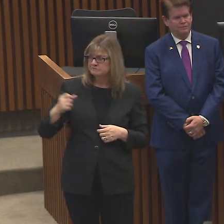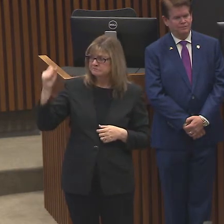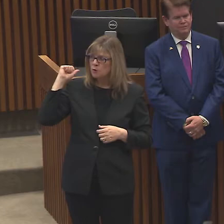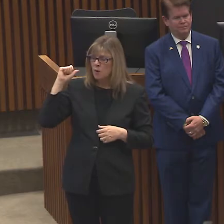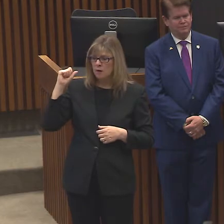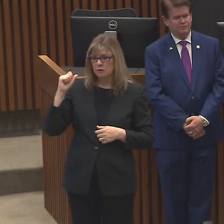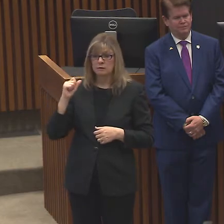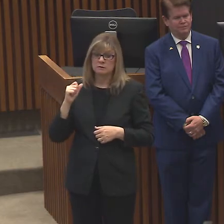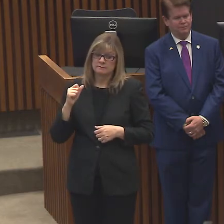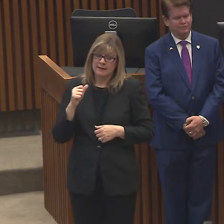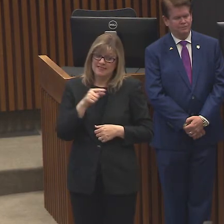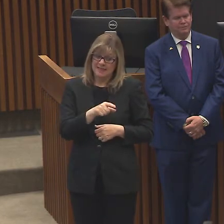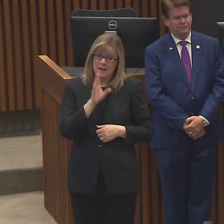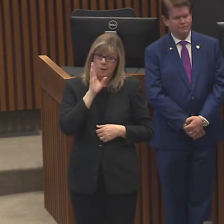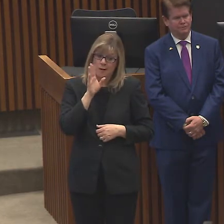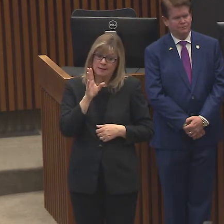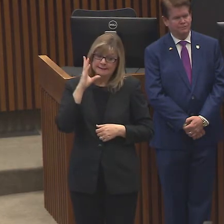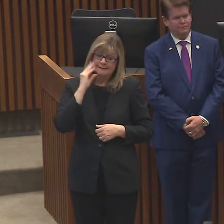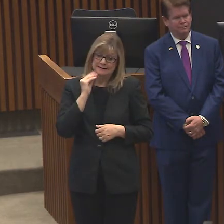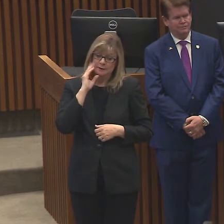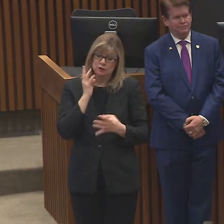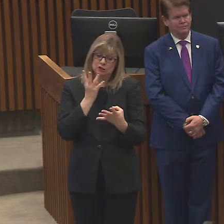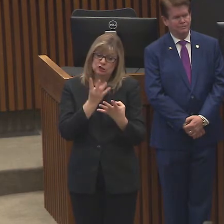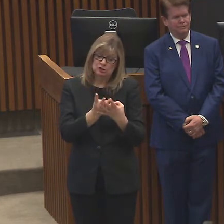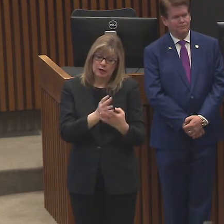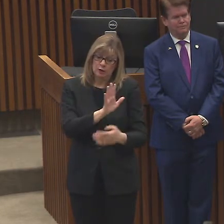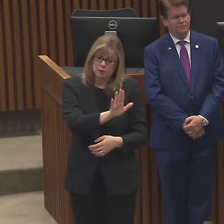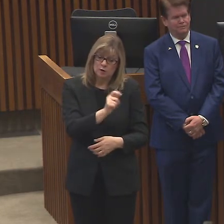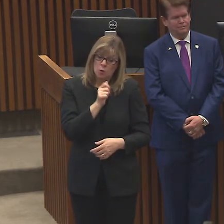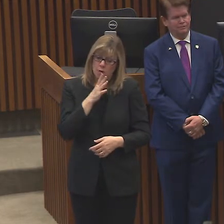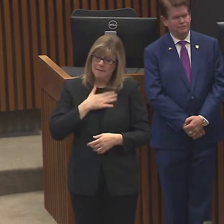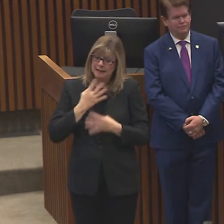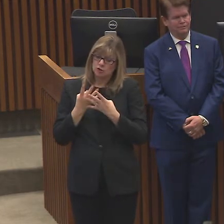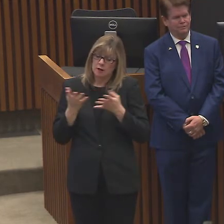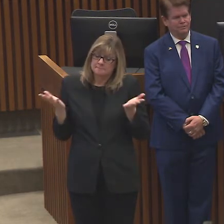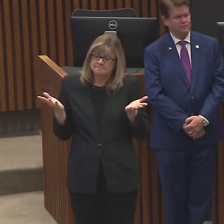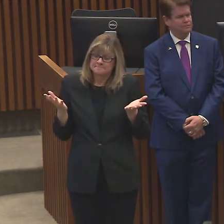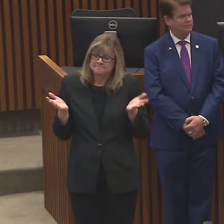their jails or my jail. And we'll go from there.